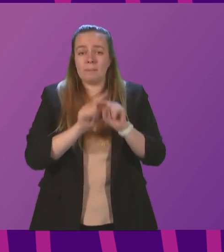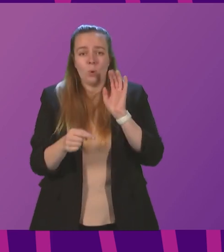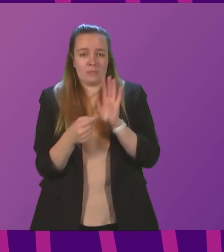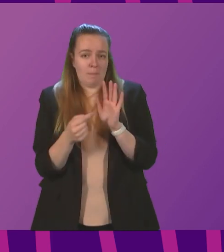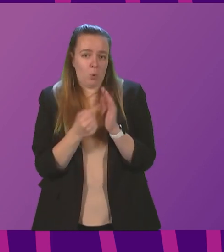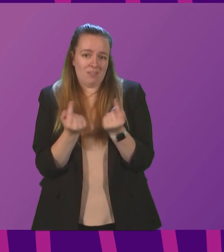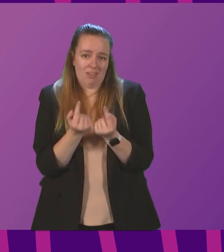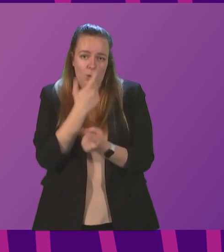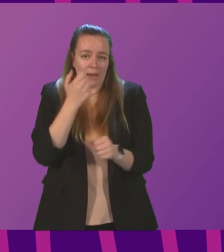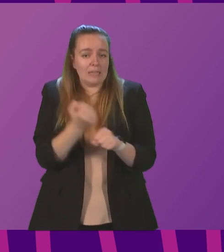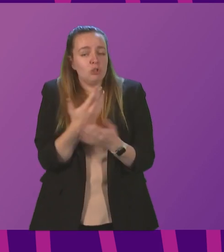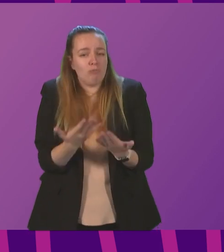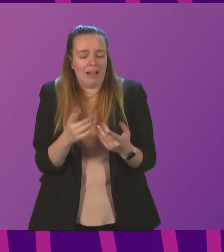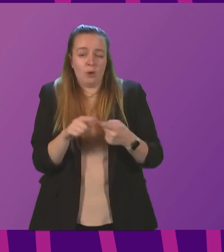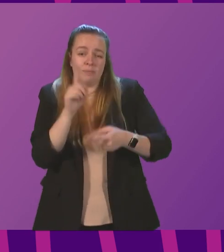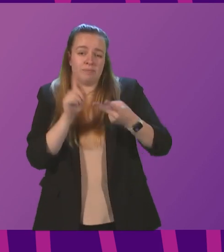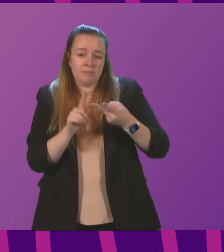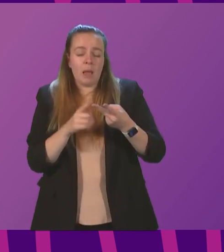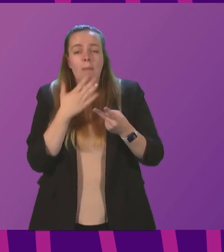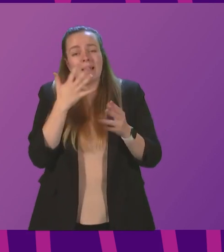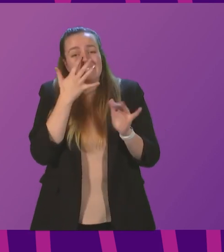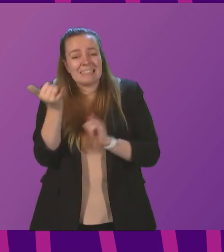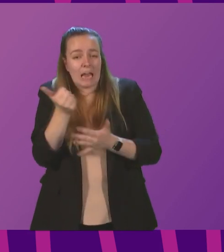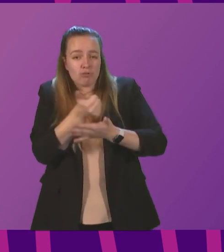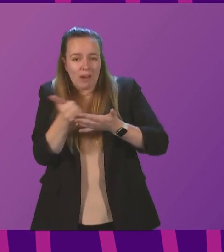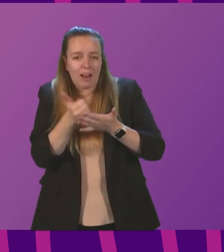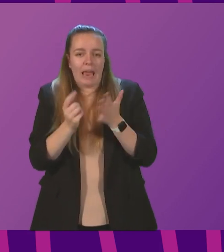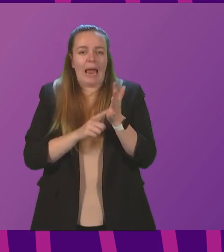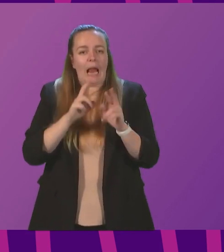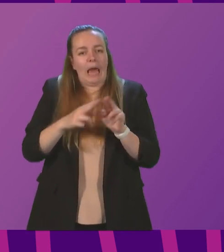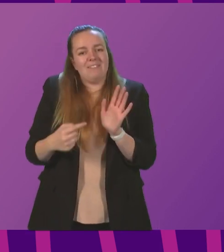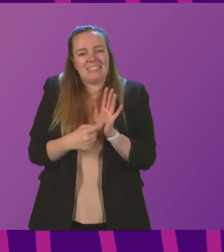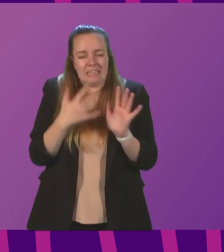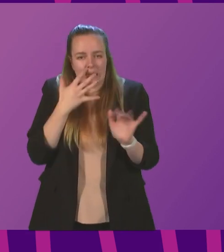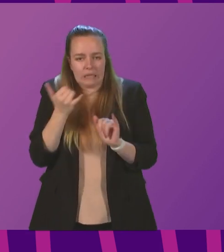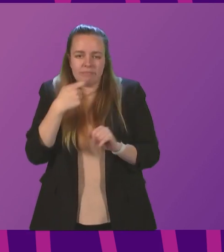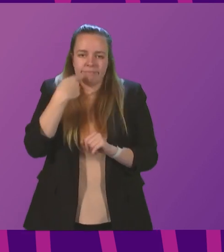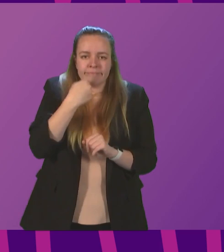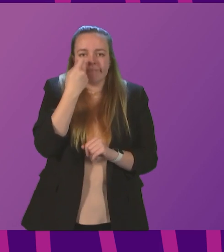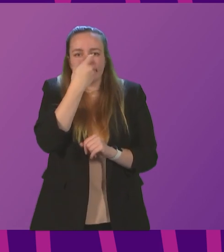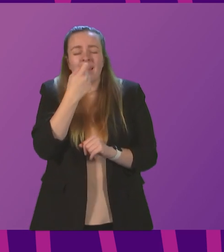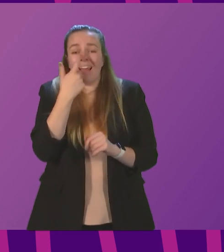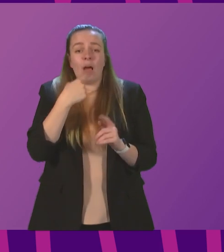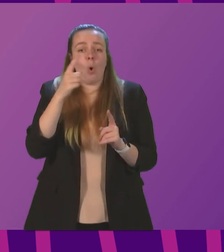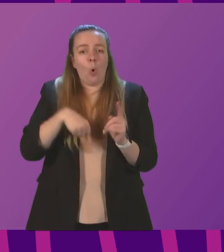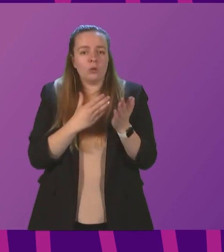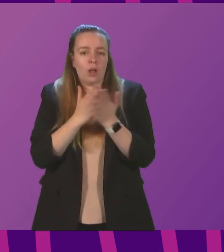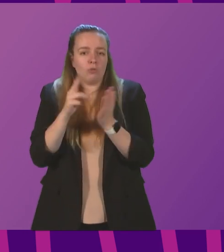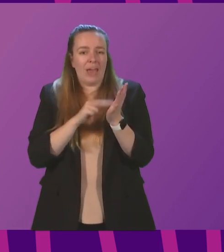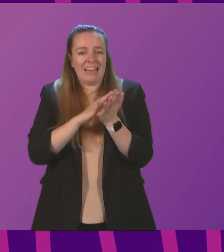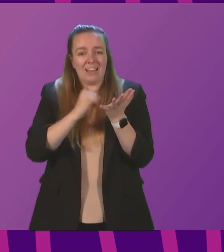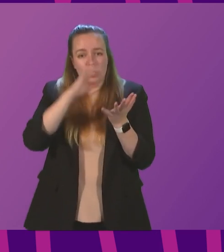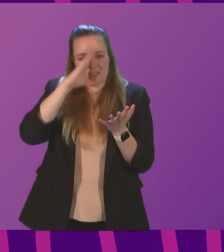can do right now. Second, please test regularly with lateral flow devices. These, of course, can be ordered through NHS Inform